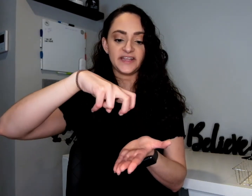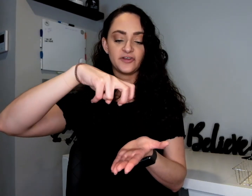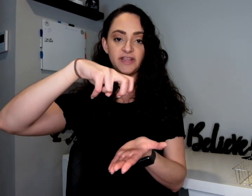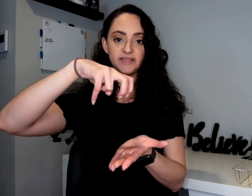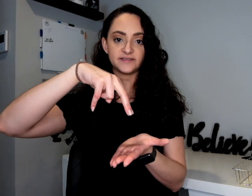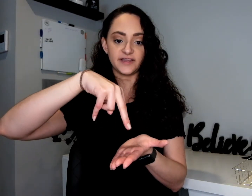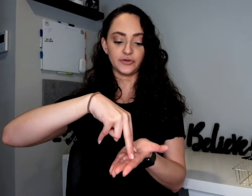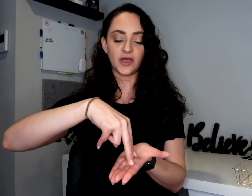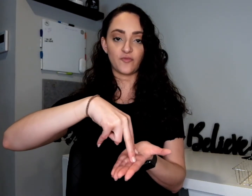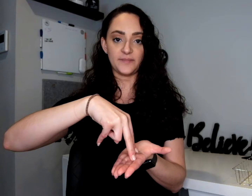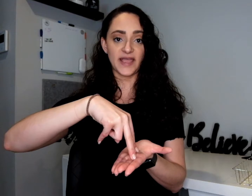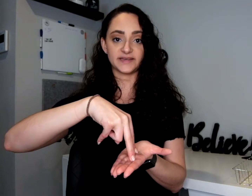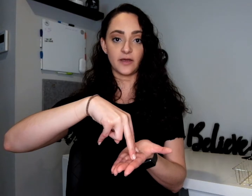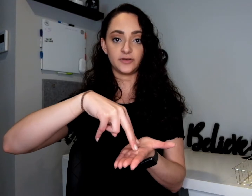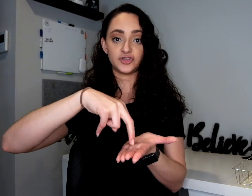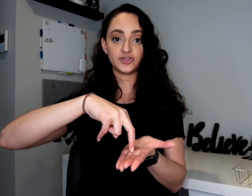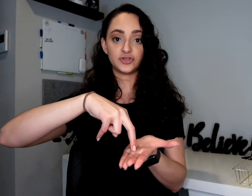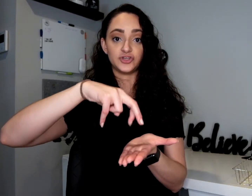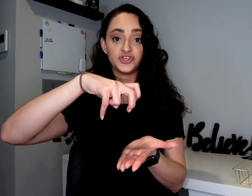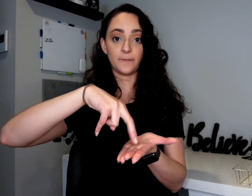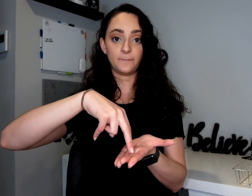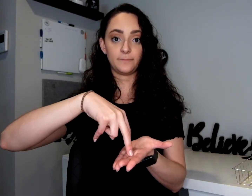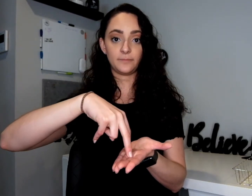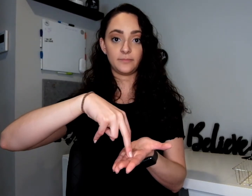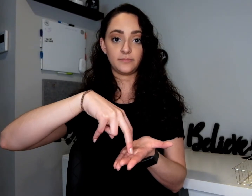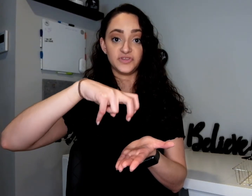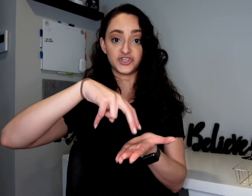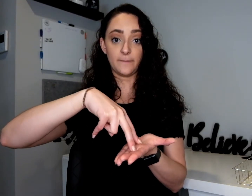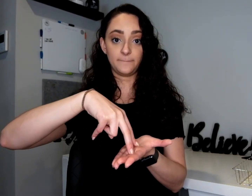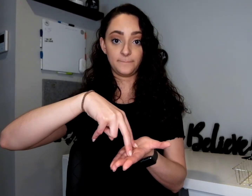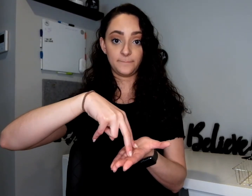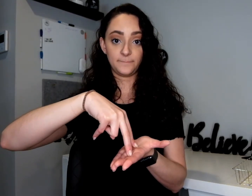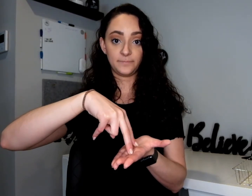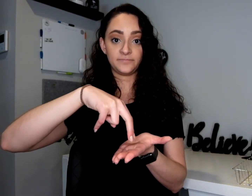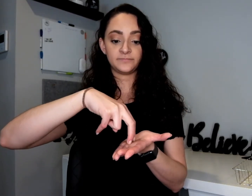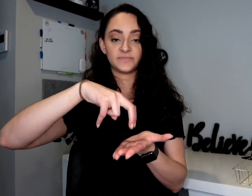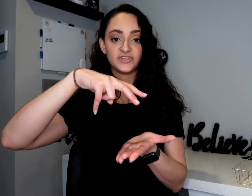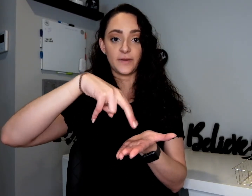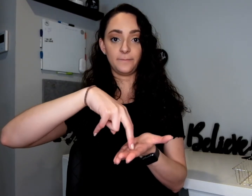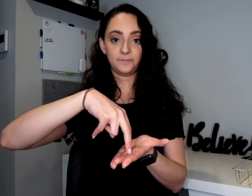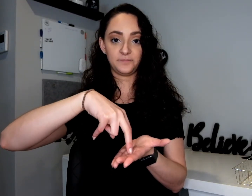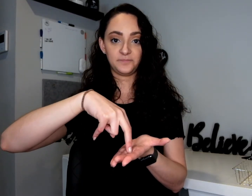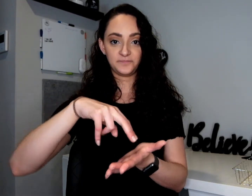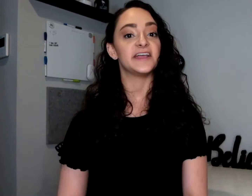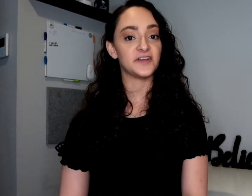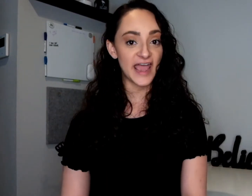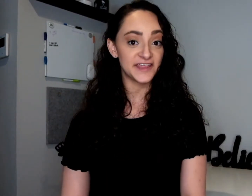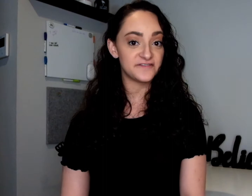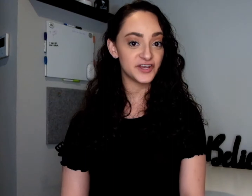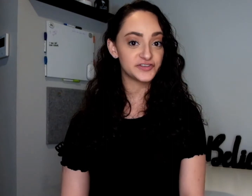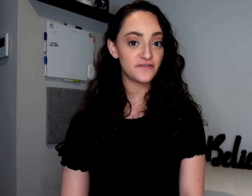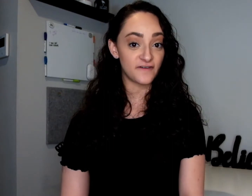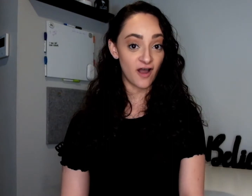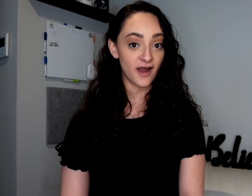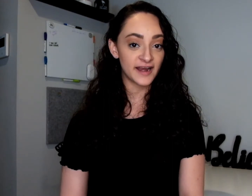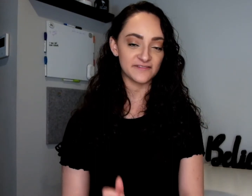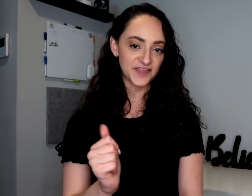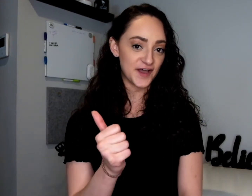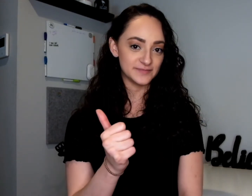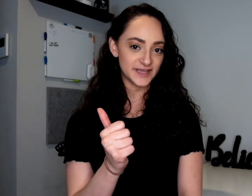your knees and you come right back down. Jump. Jump. Jump. If you're liking the video so far, give it a thumbs up